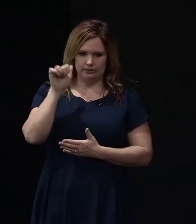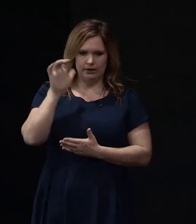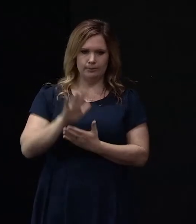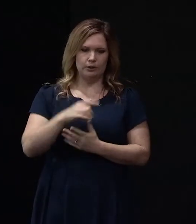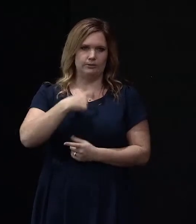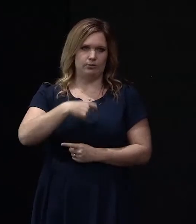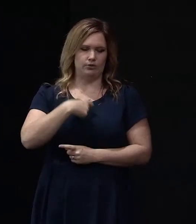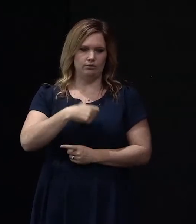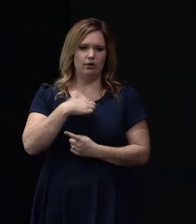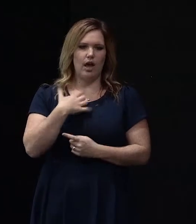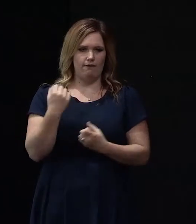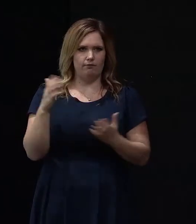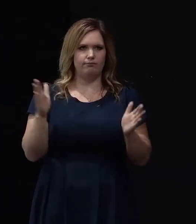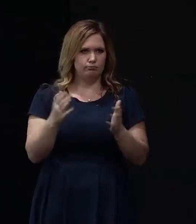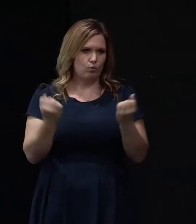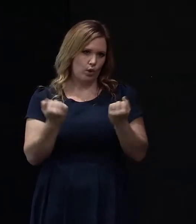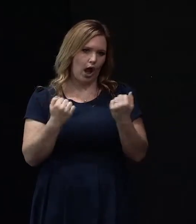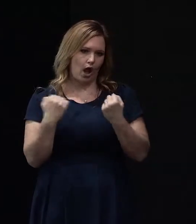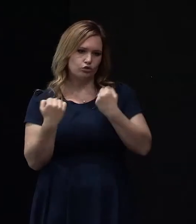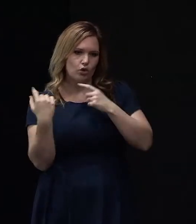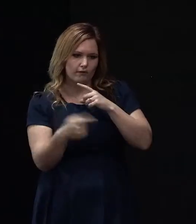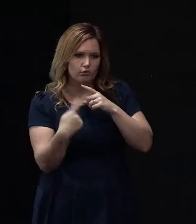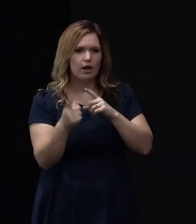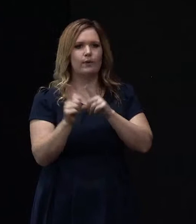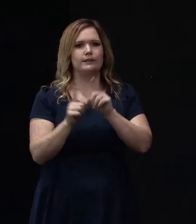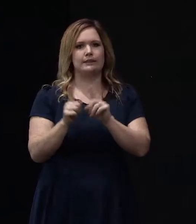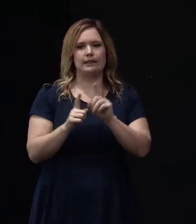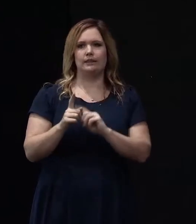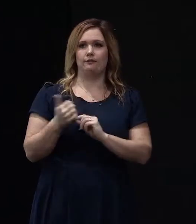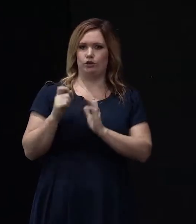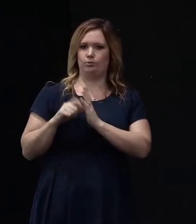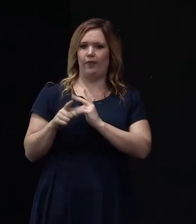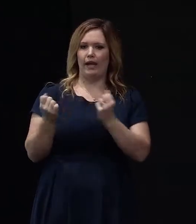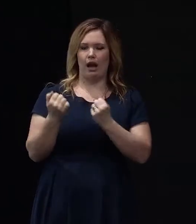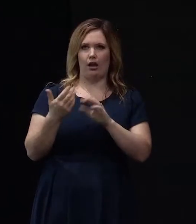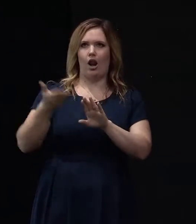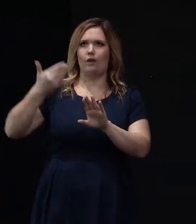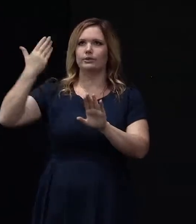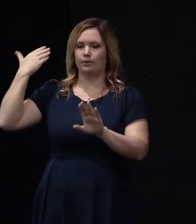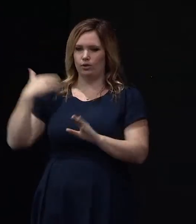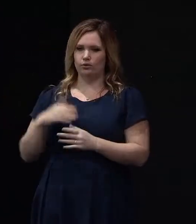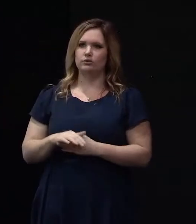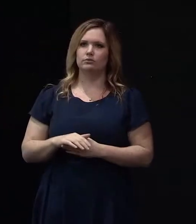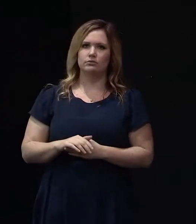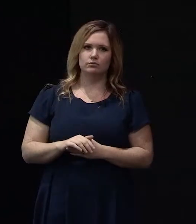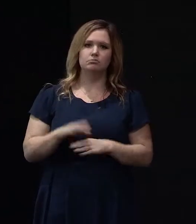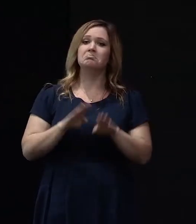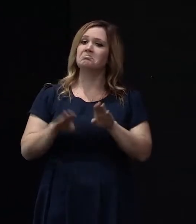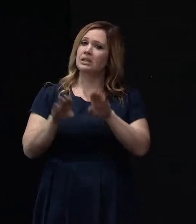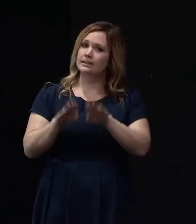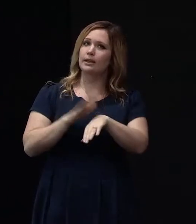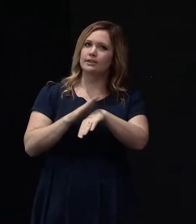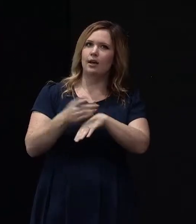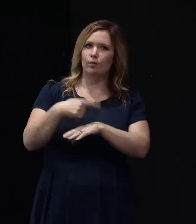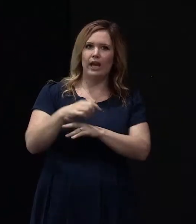little car that we run around the city in and we bought it quite a long time ago, about the same time as we re-roofed our